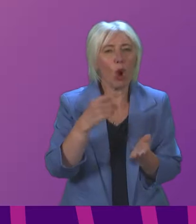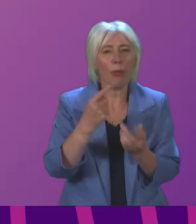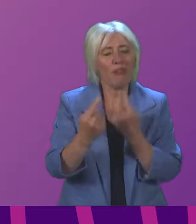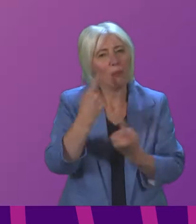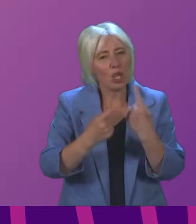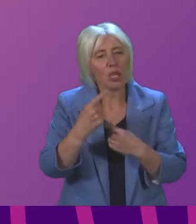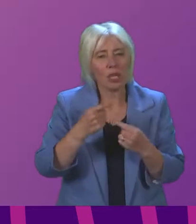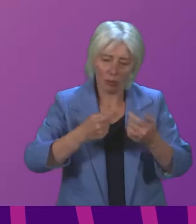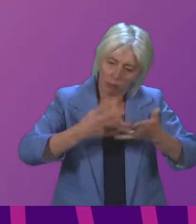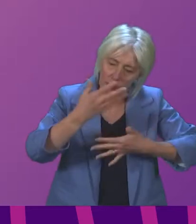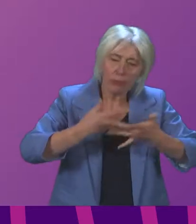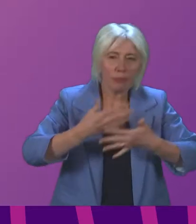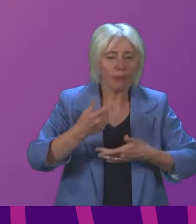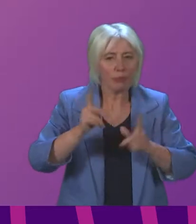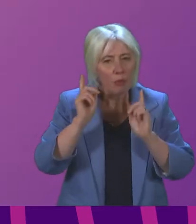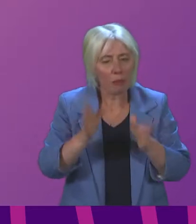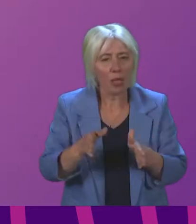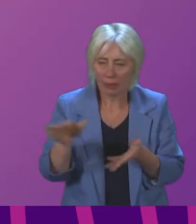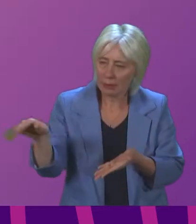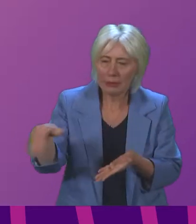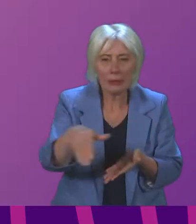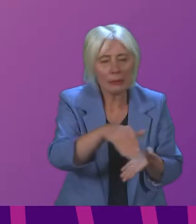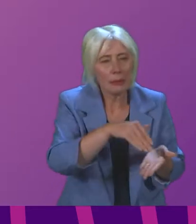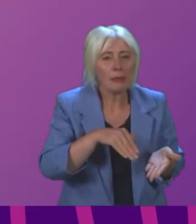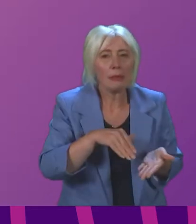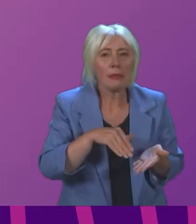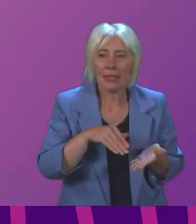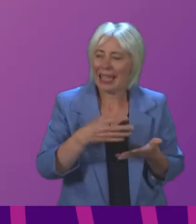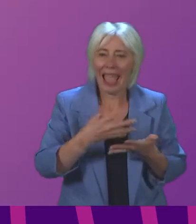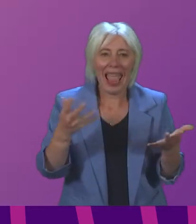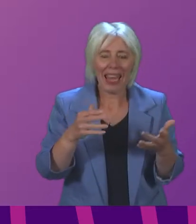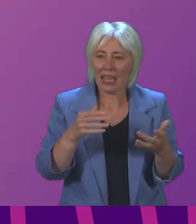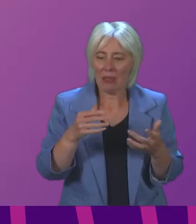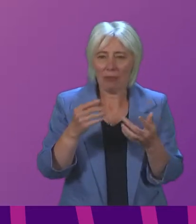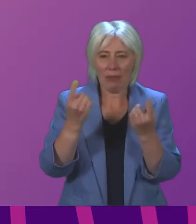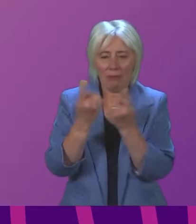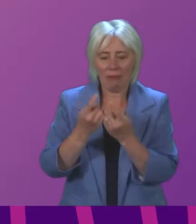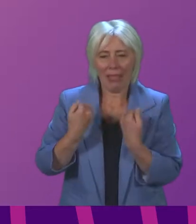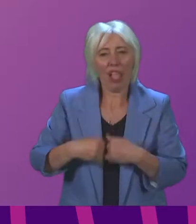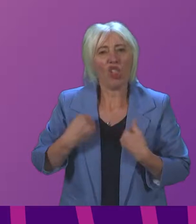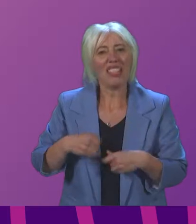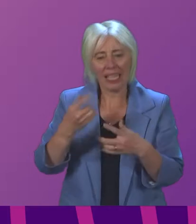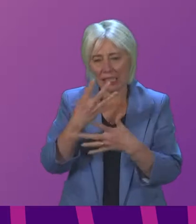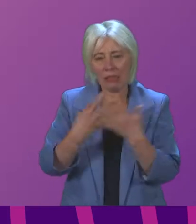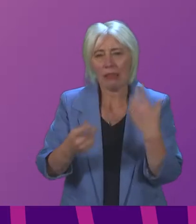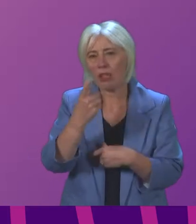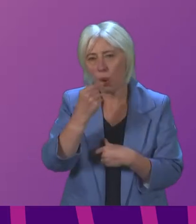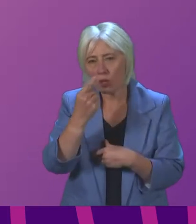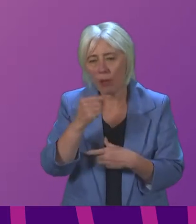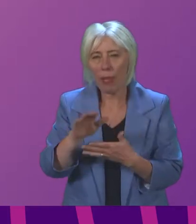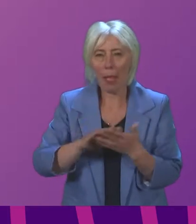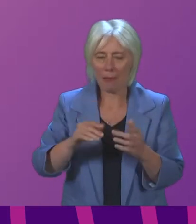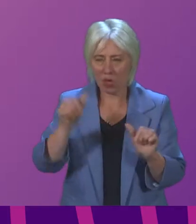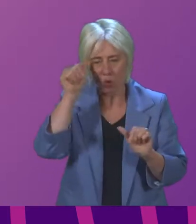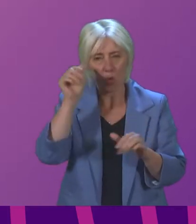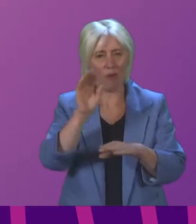recognised in his speech that we collect that data on as many conditions as possible and this would undoubtedly help map the journey